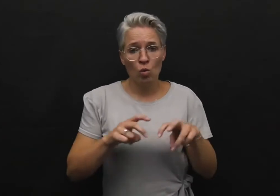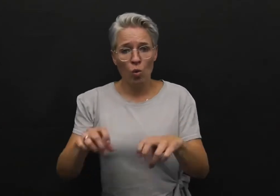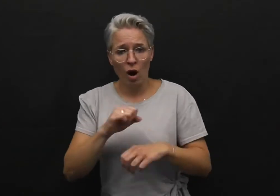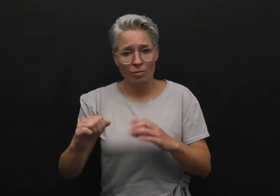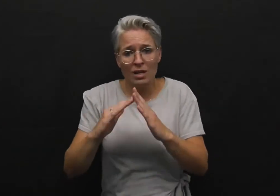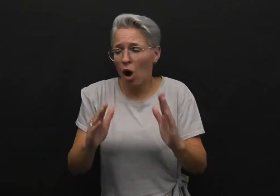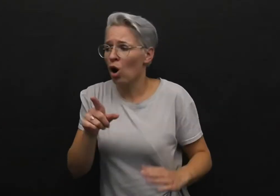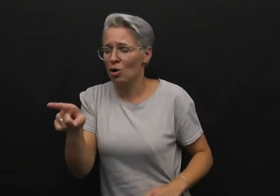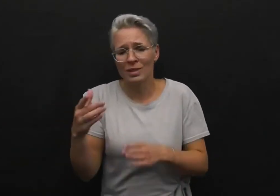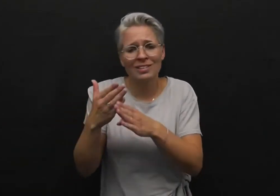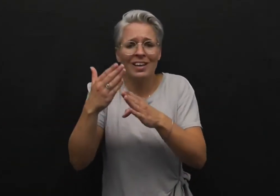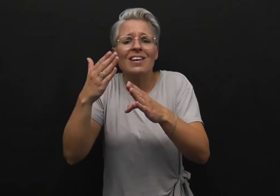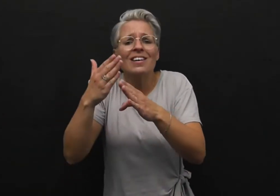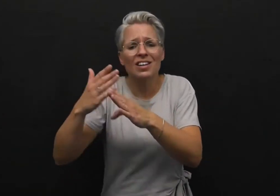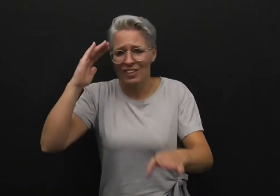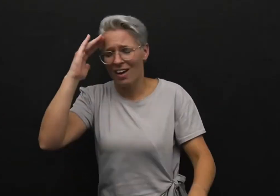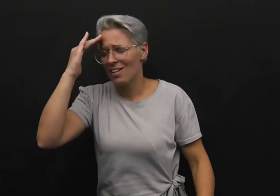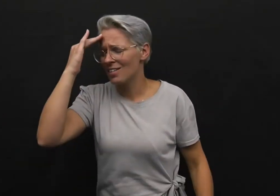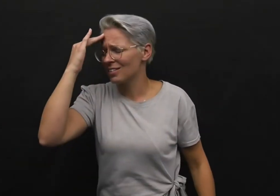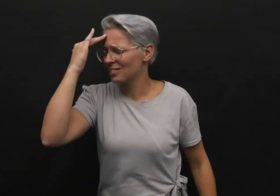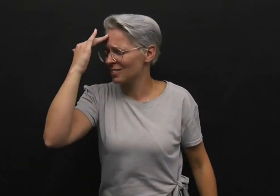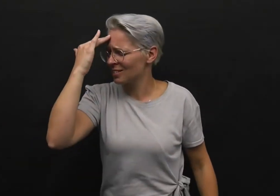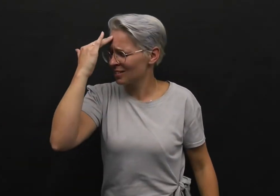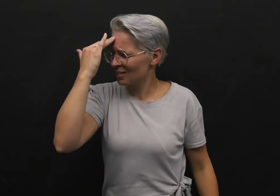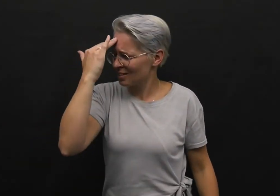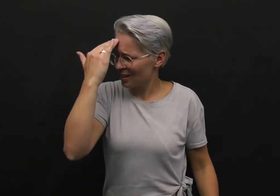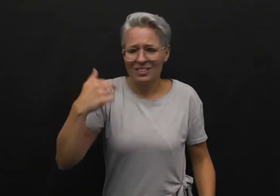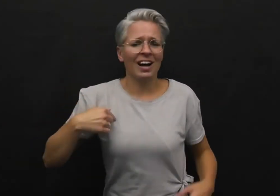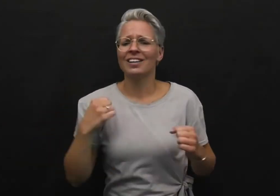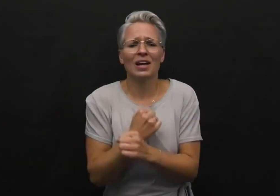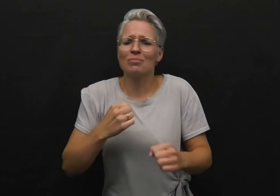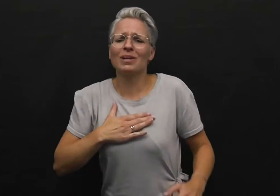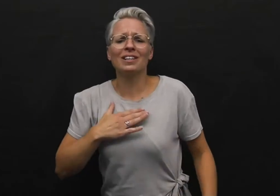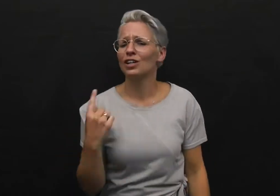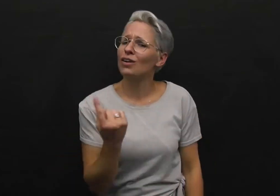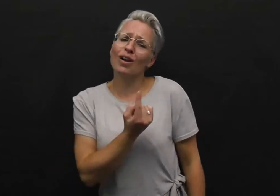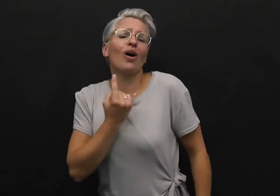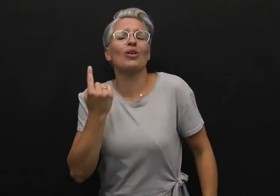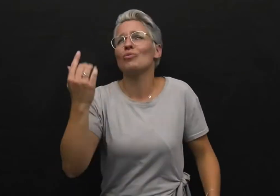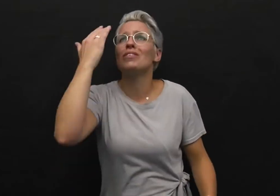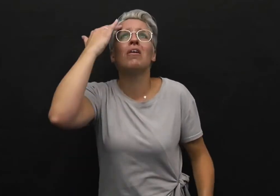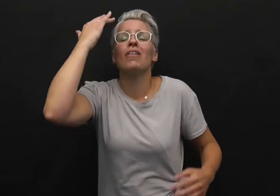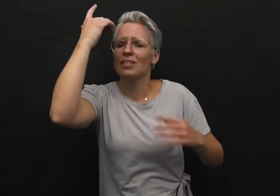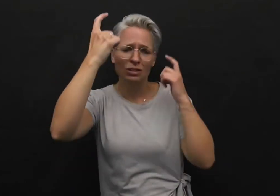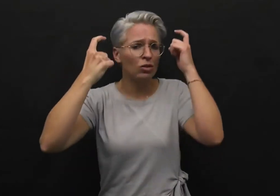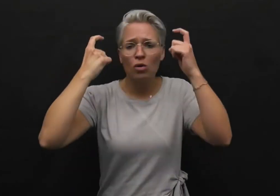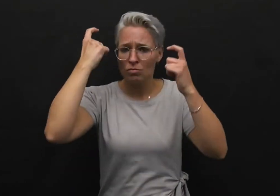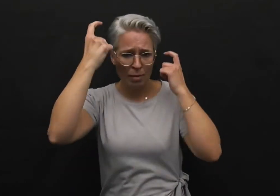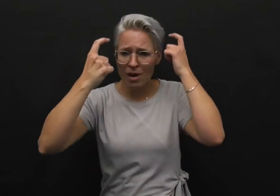Walk me home in the dead of night Cause I can't be alone with all that's on my